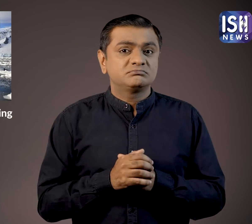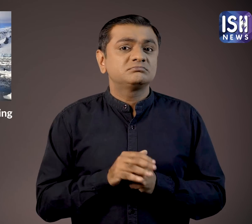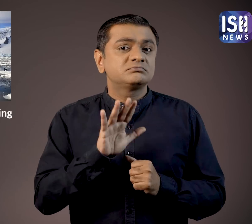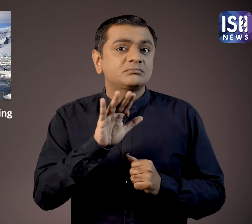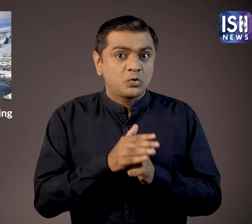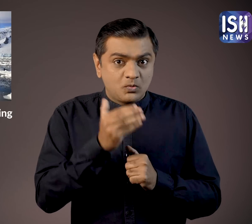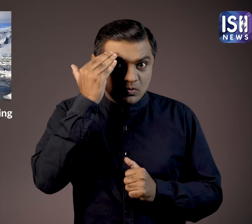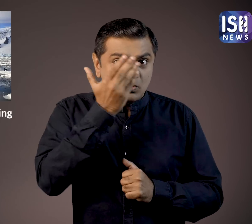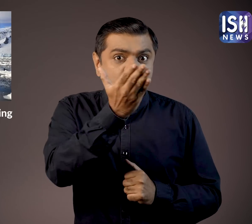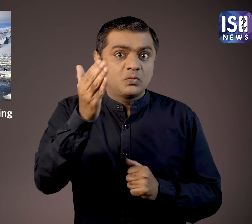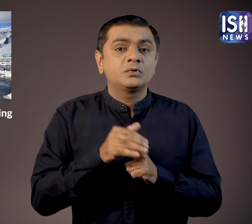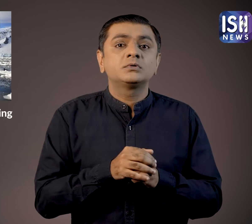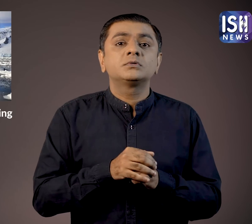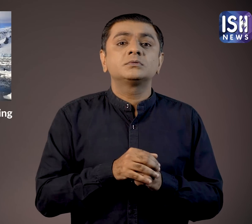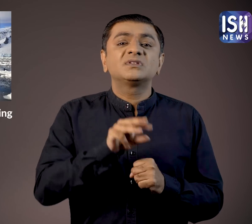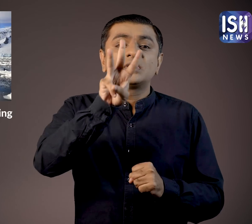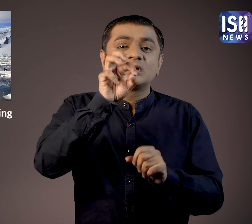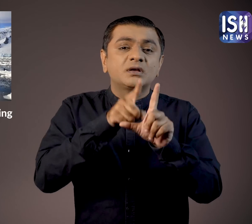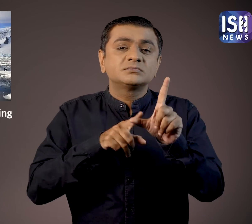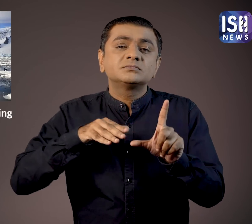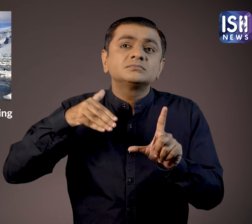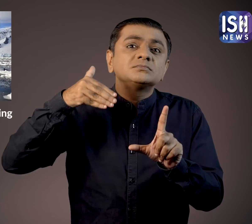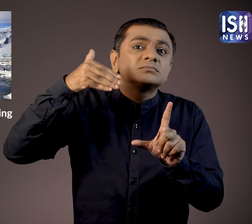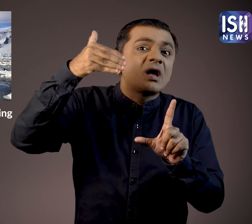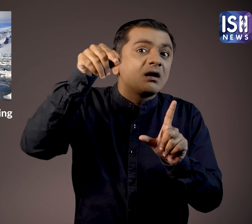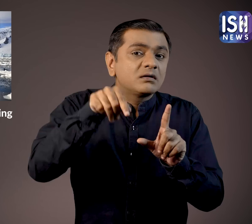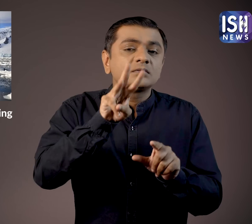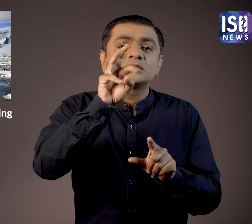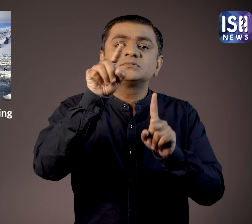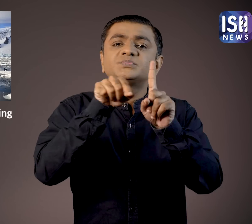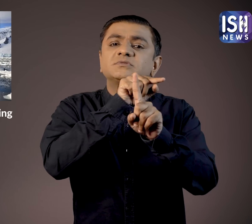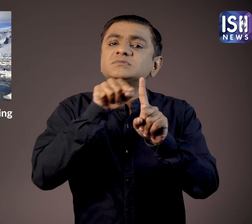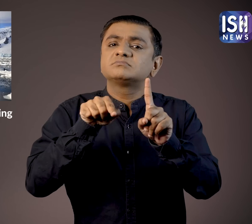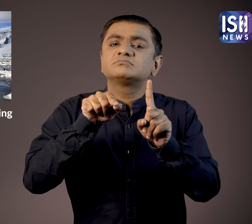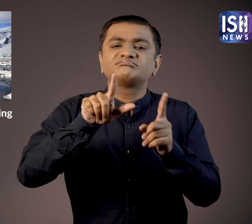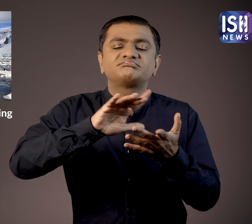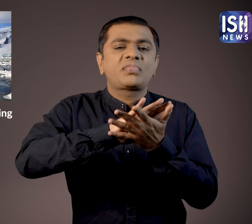Did you know that 30 years from now, the change will be 30% faster?